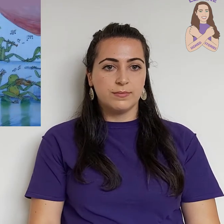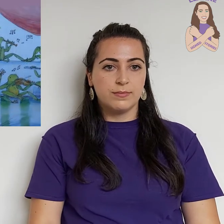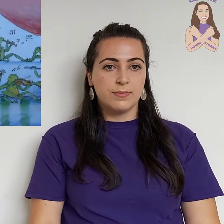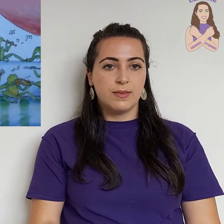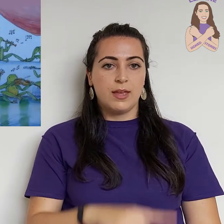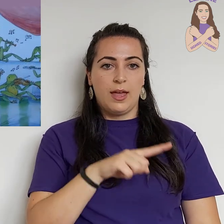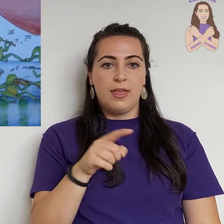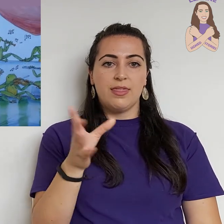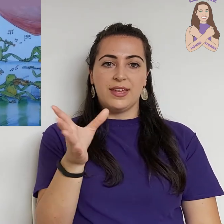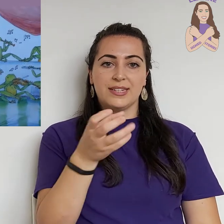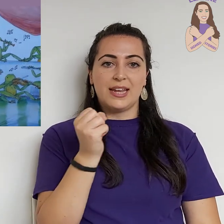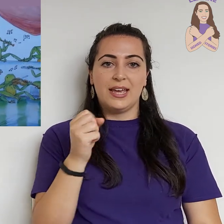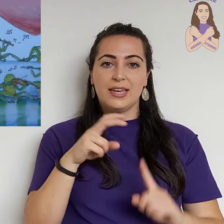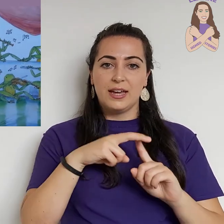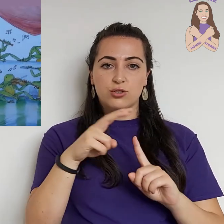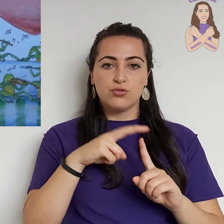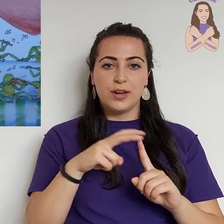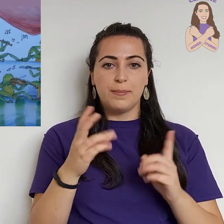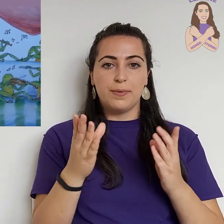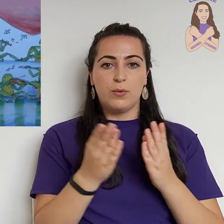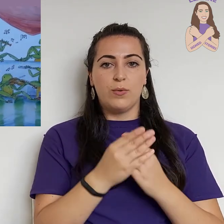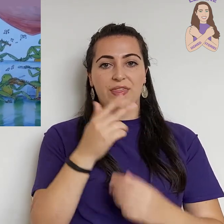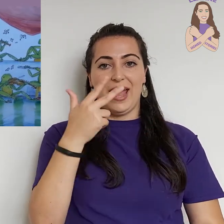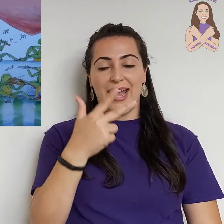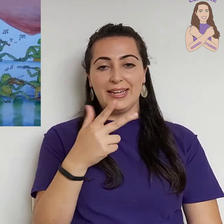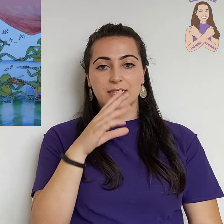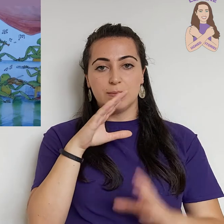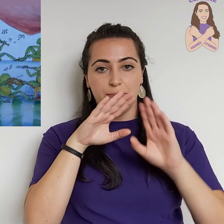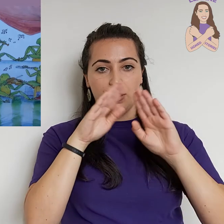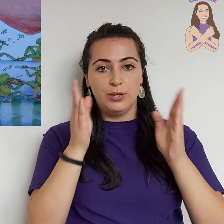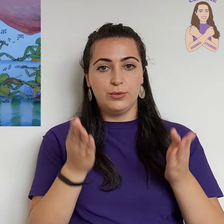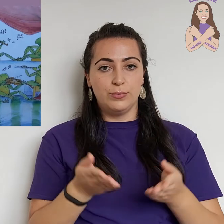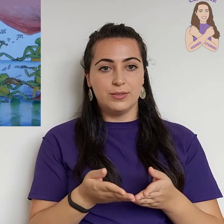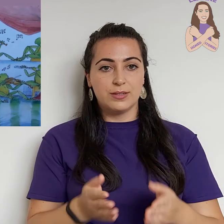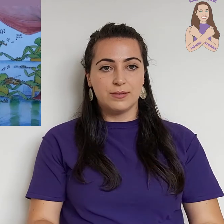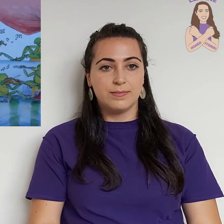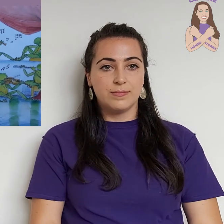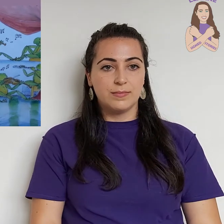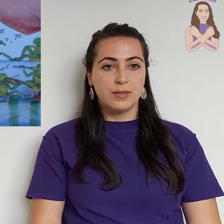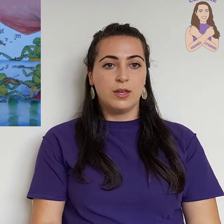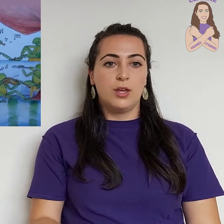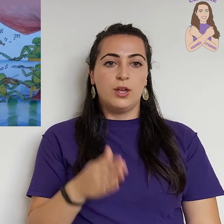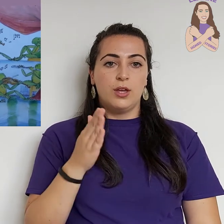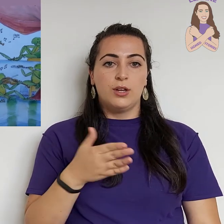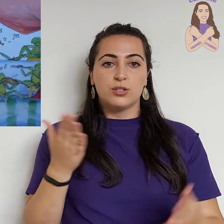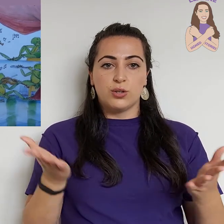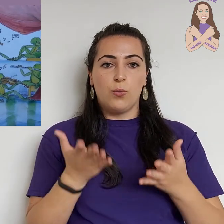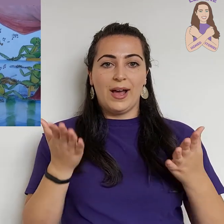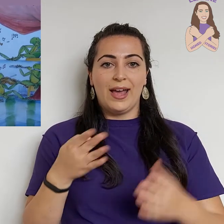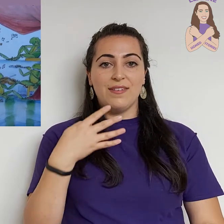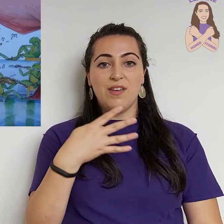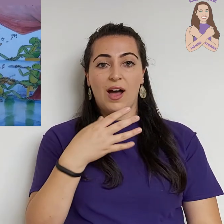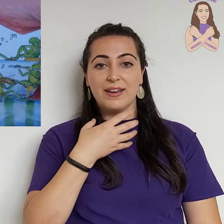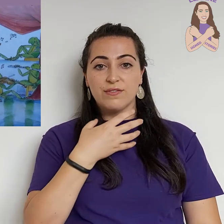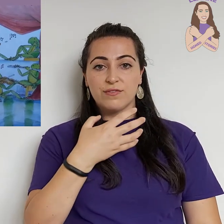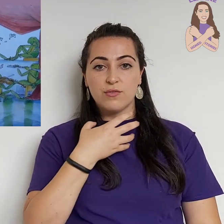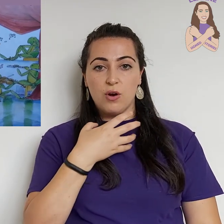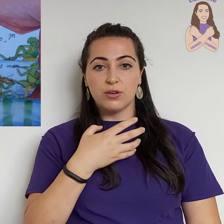They take a trip with eight balloons, to where nine frogs